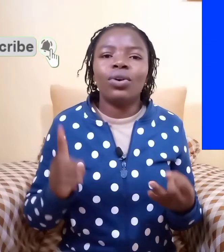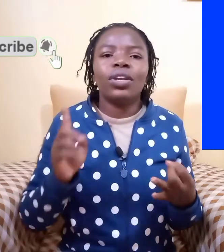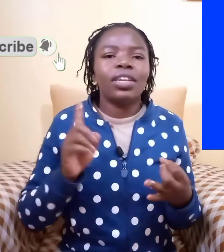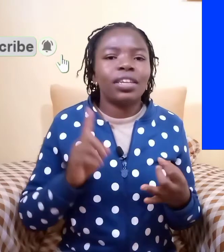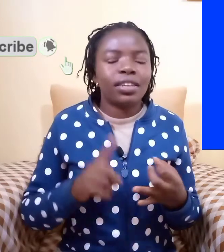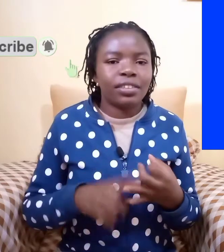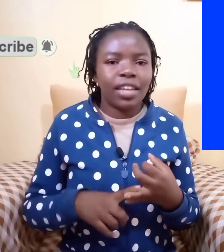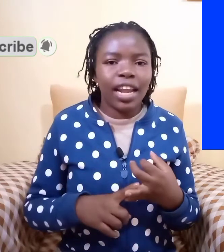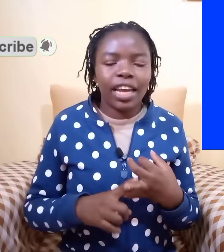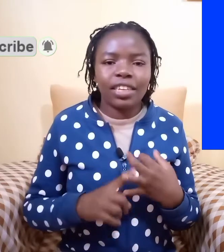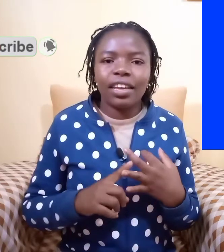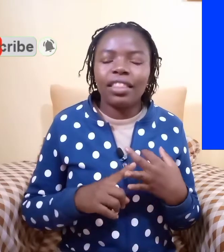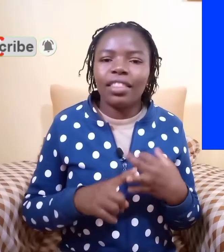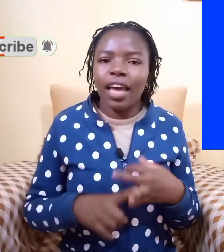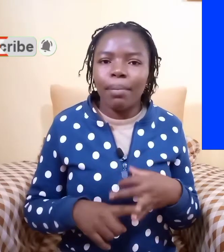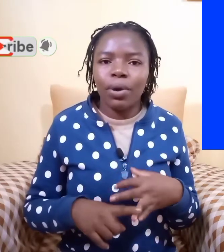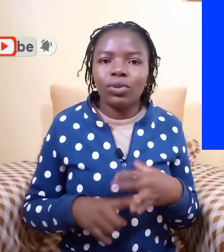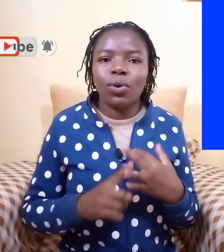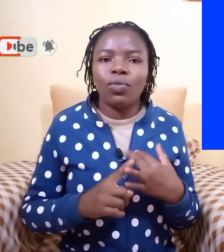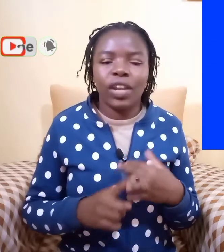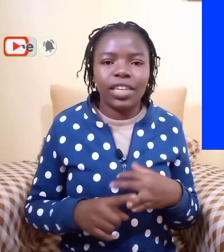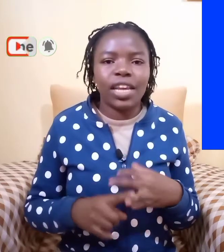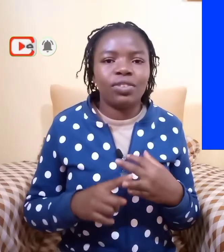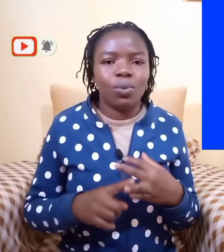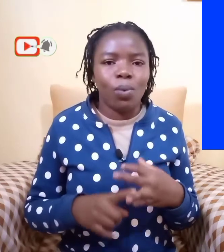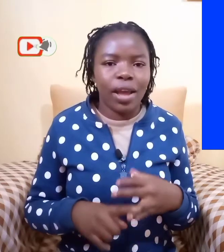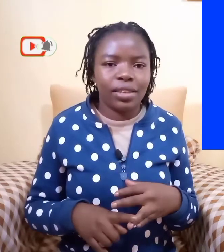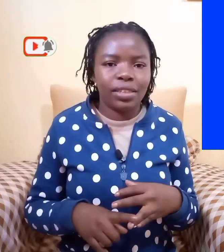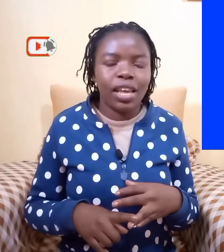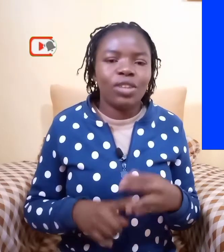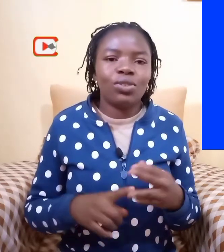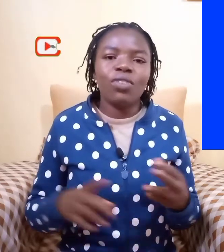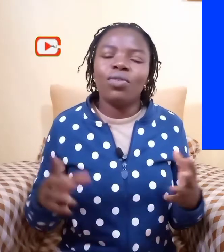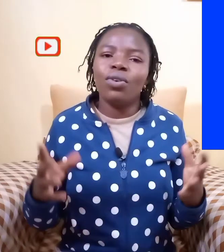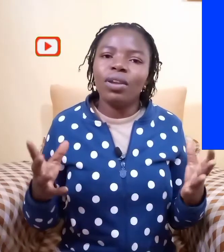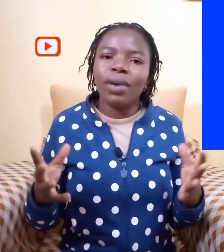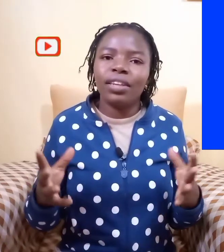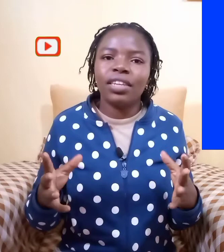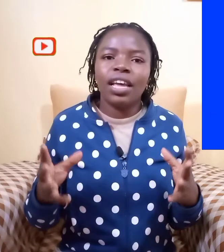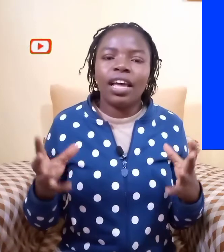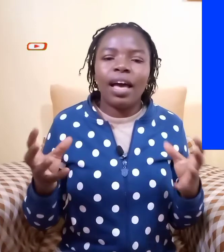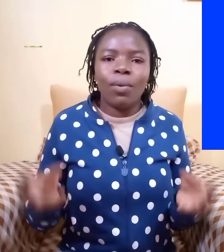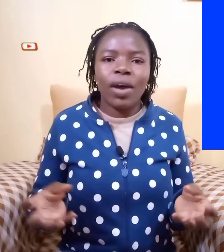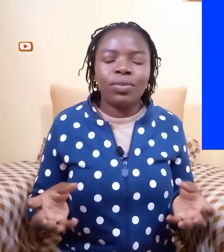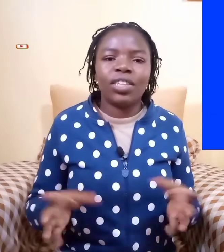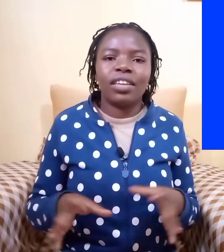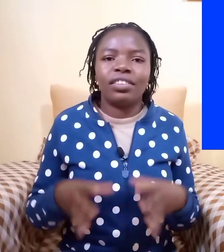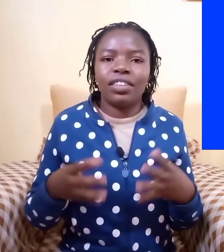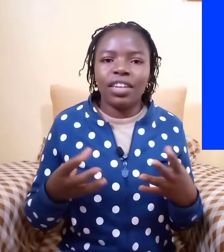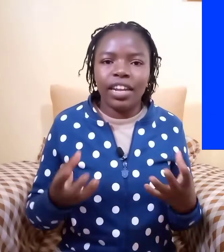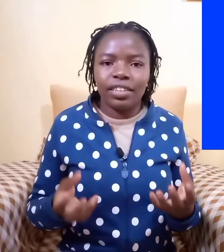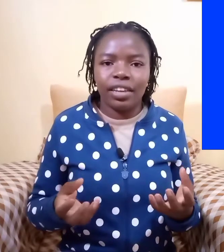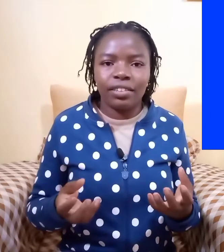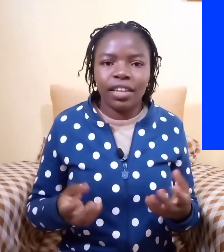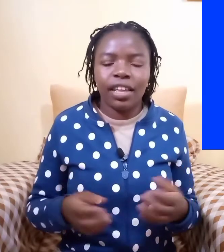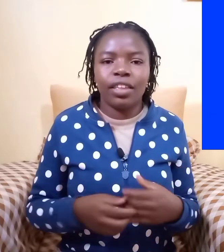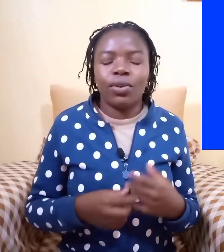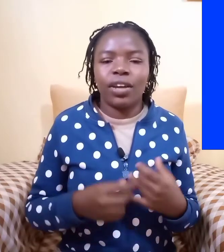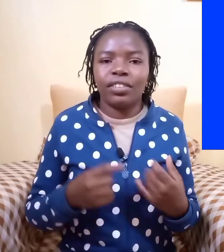select the amount of letters you want so if you only want a word which has three letters you can